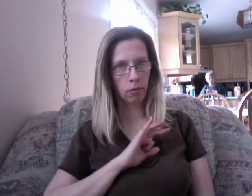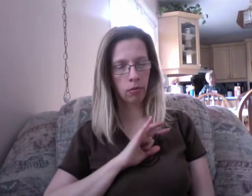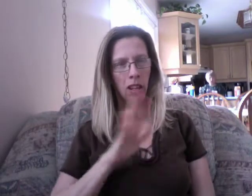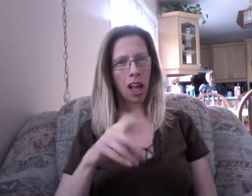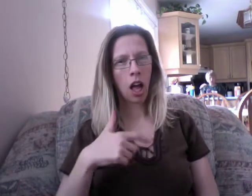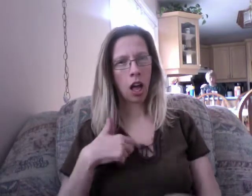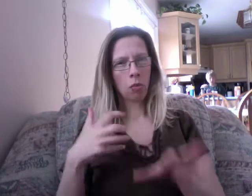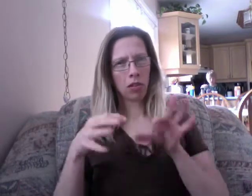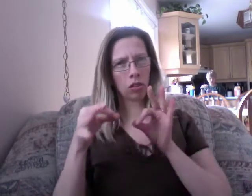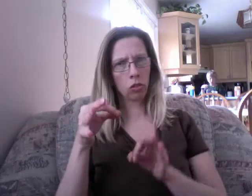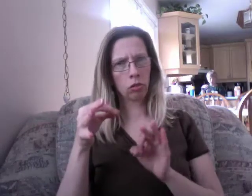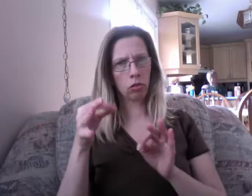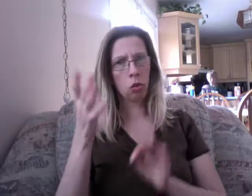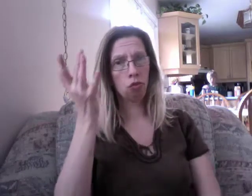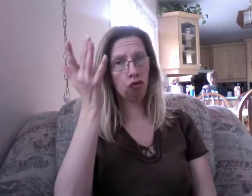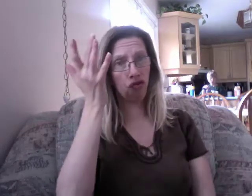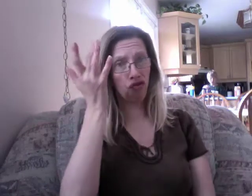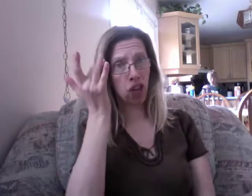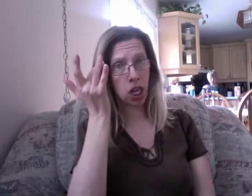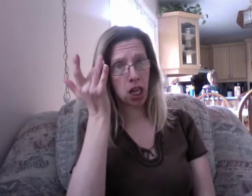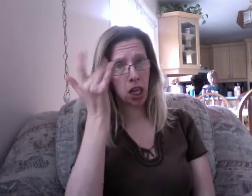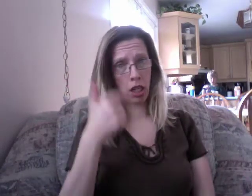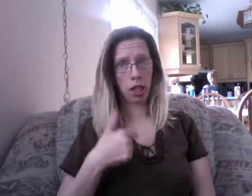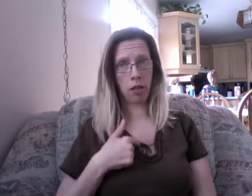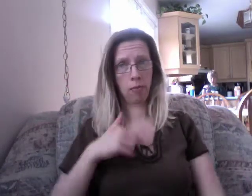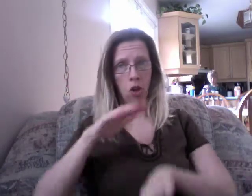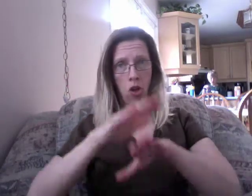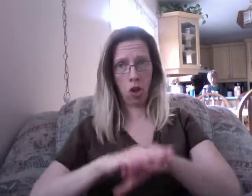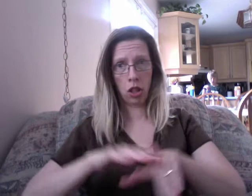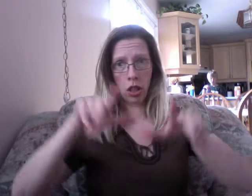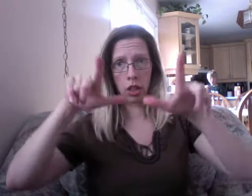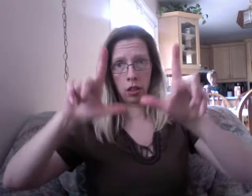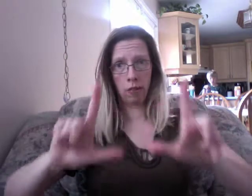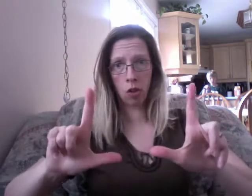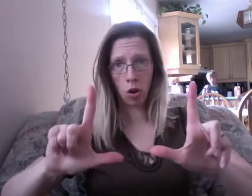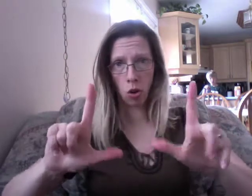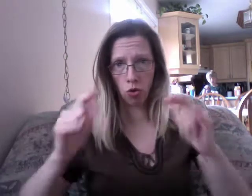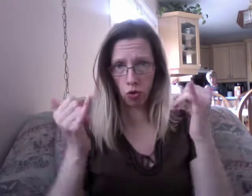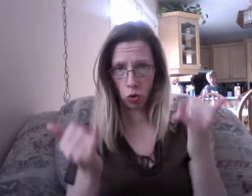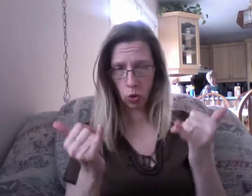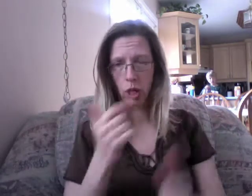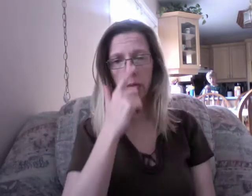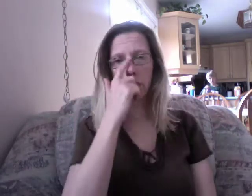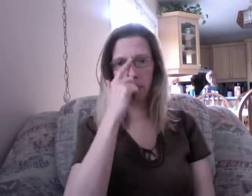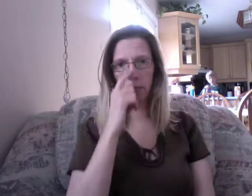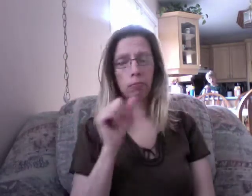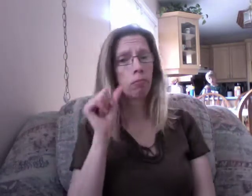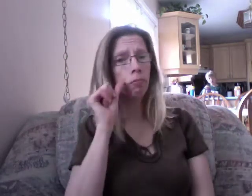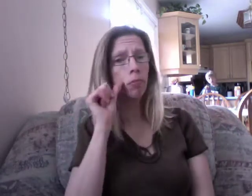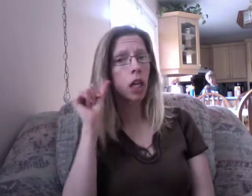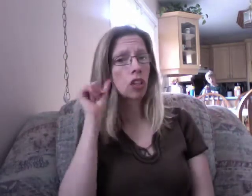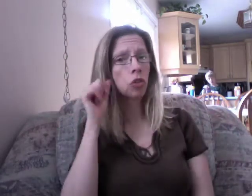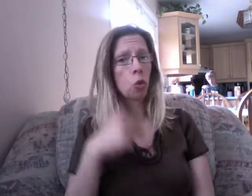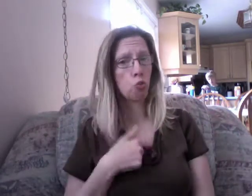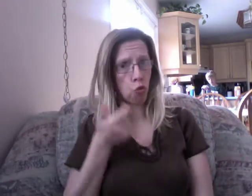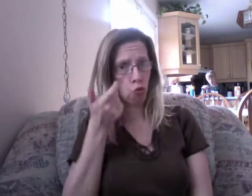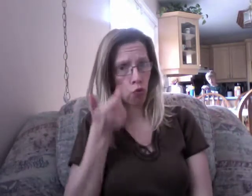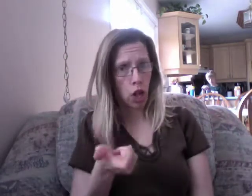Is that you, Martin? Juke! Juke! I've been trying to get a hold of you! You don't ever get it! And my guy isn't from New York. He's really working for Professor Rutan, who's been